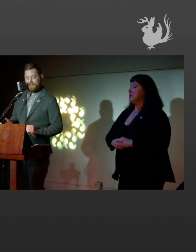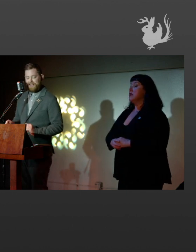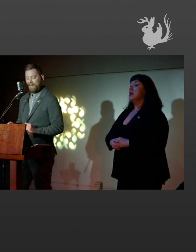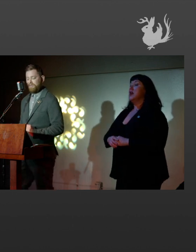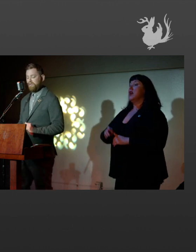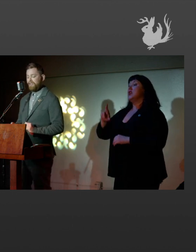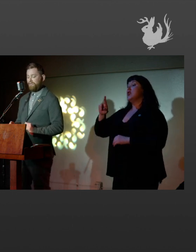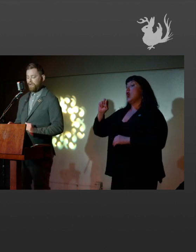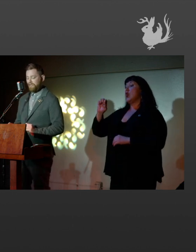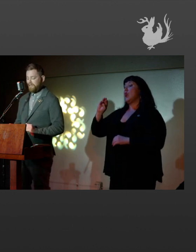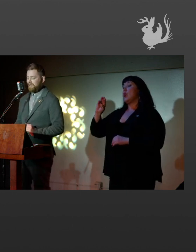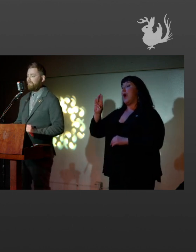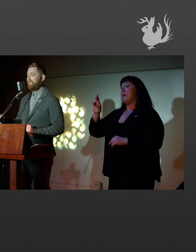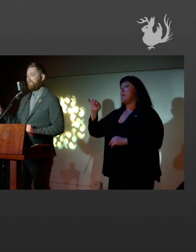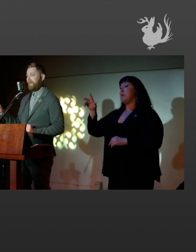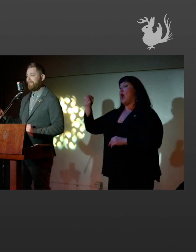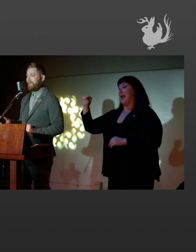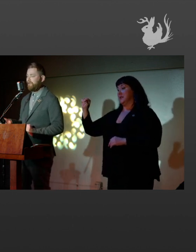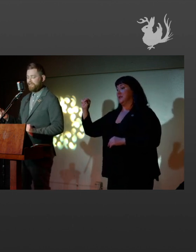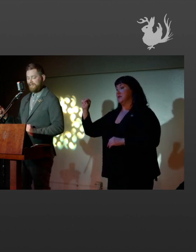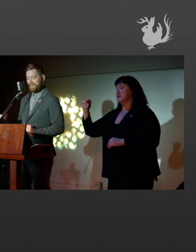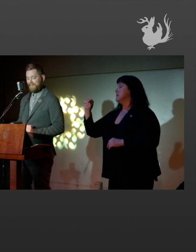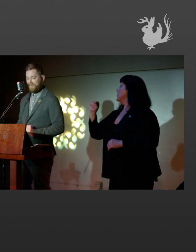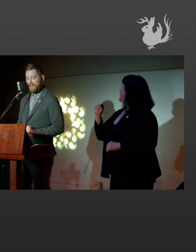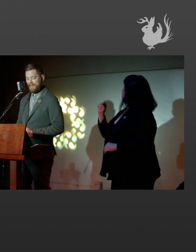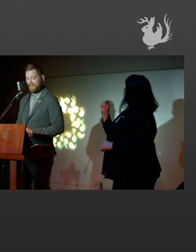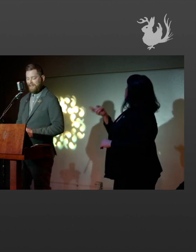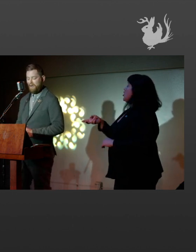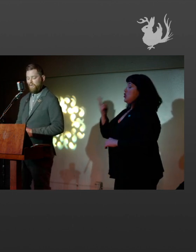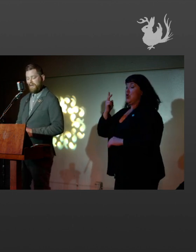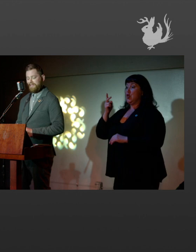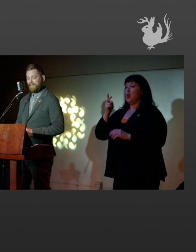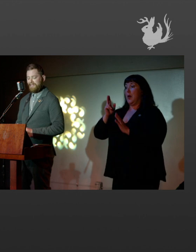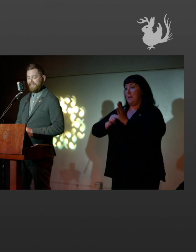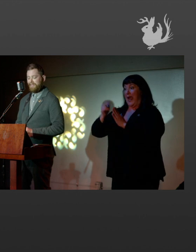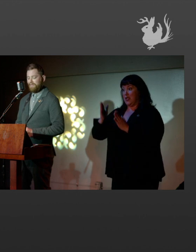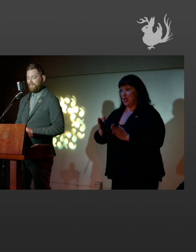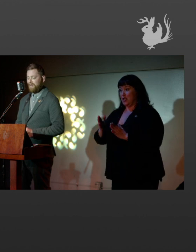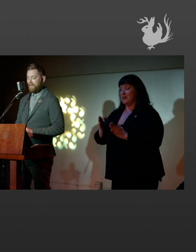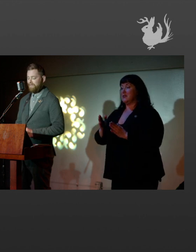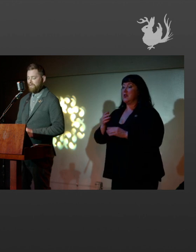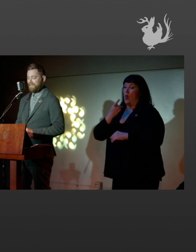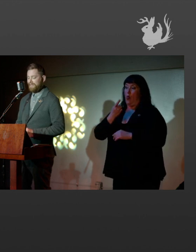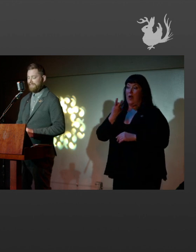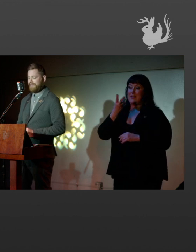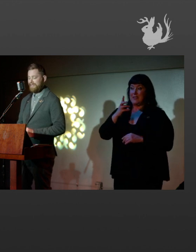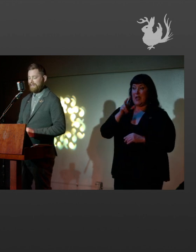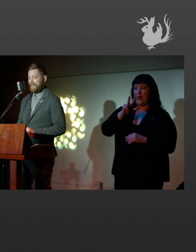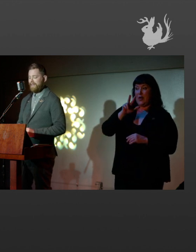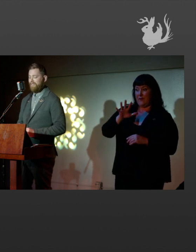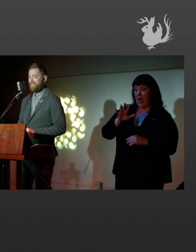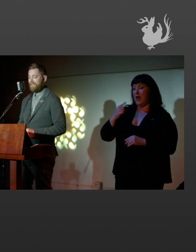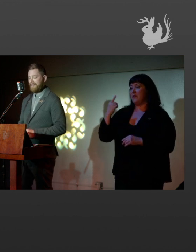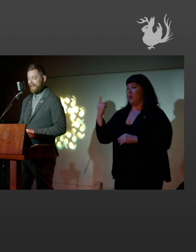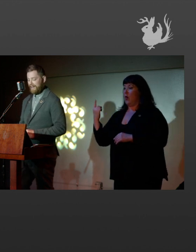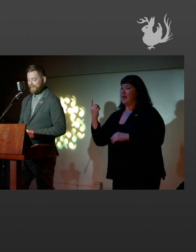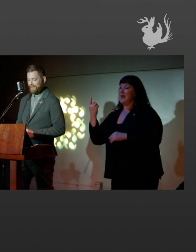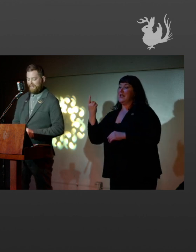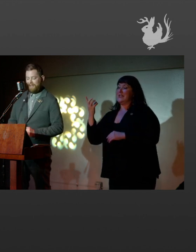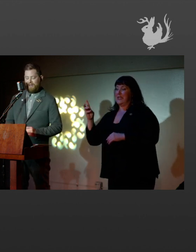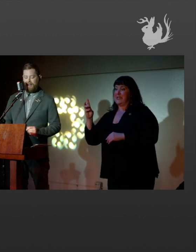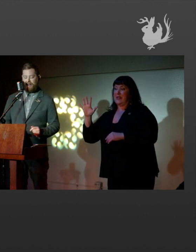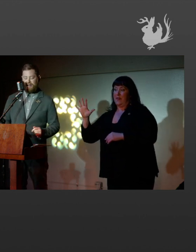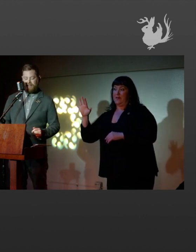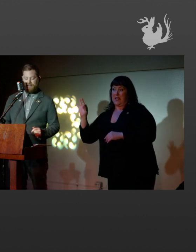Rembrandt, two self-portraits done by the same person in the same hand, one 1635, one 1659,